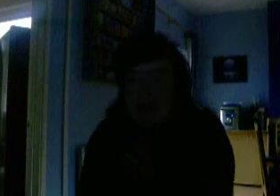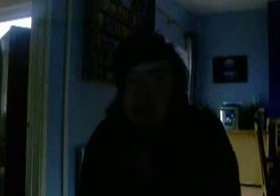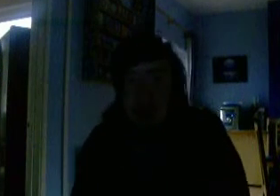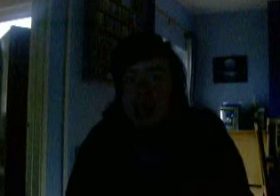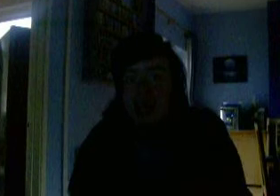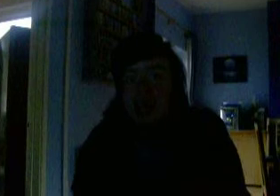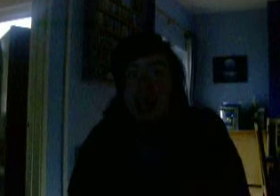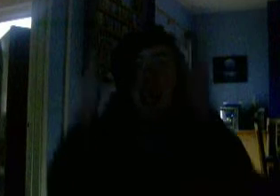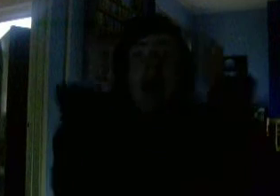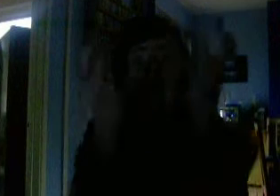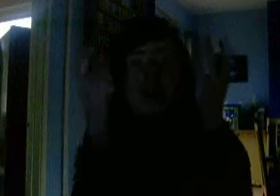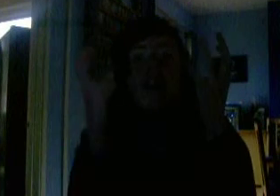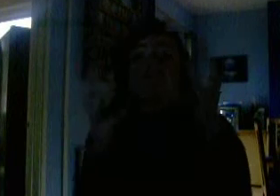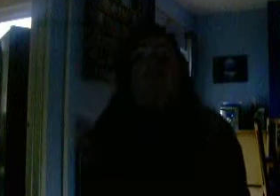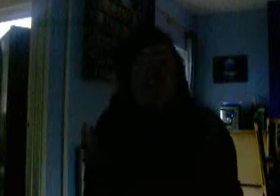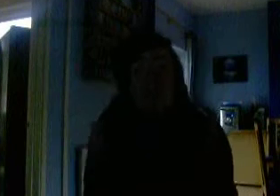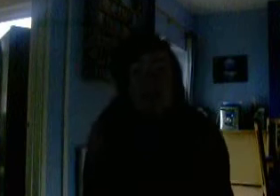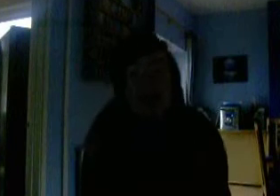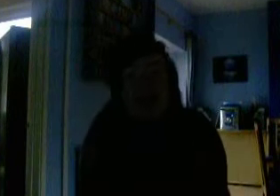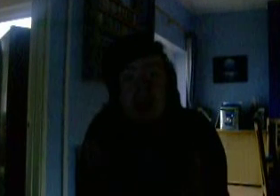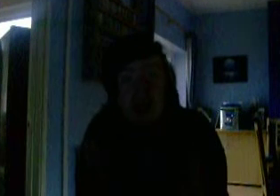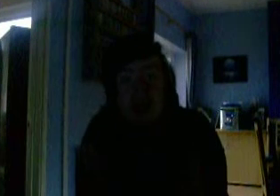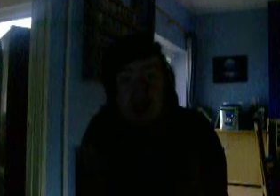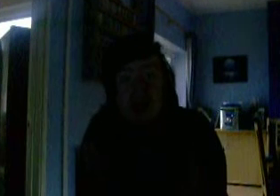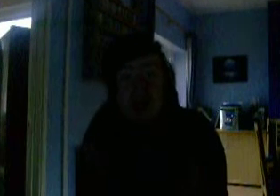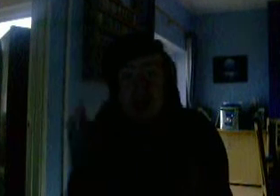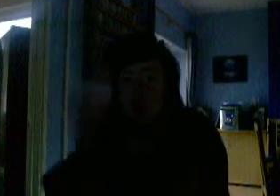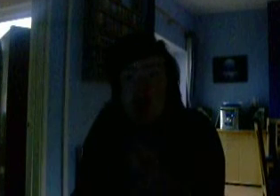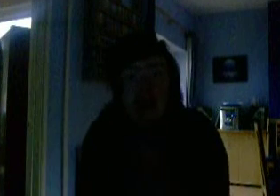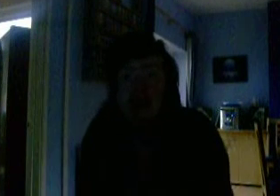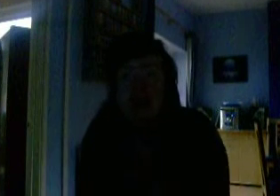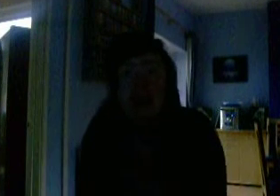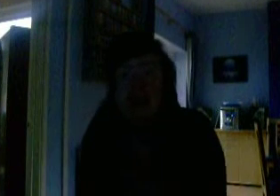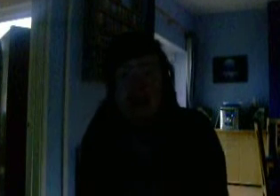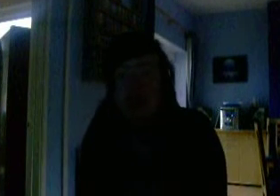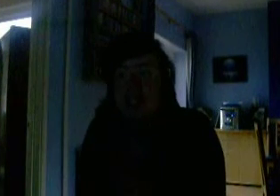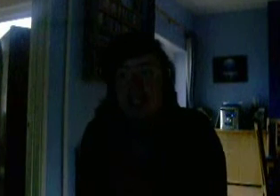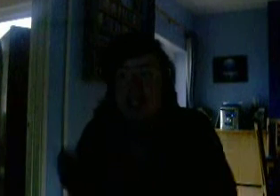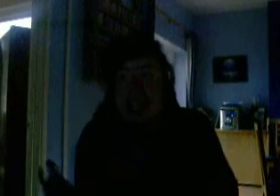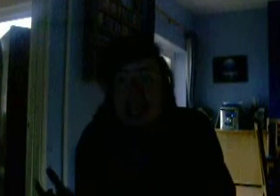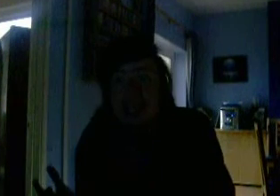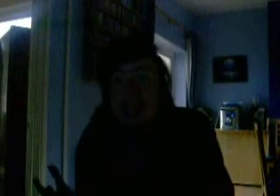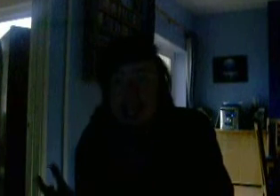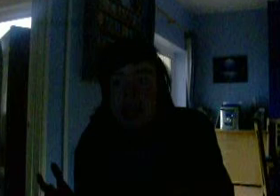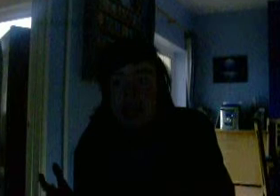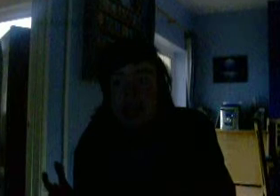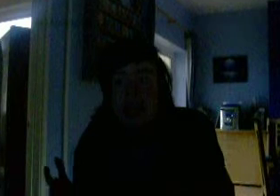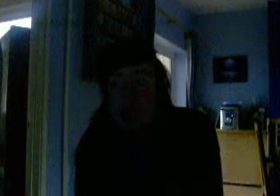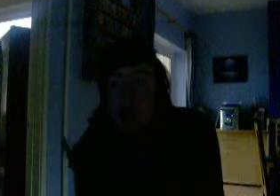Nightmare on Elm Street. How could you fuck up Nightmare on Elm Street, or even Friday the 13th, or Alien? How?